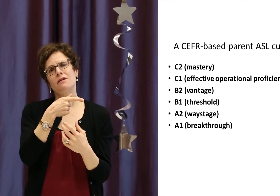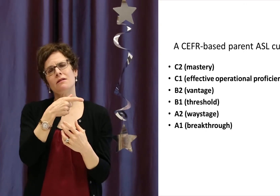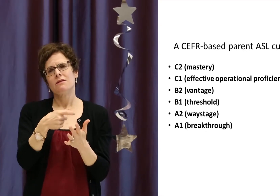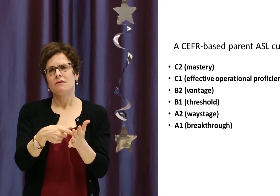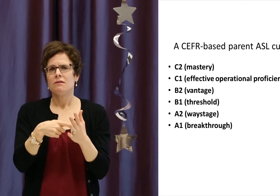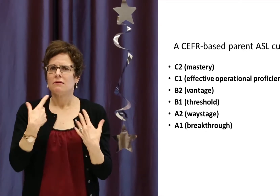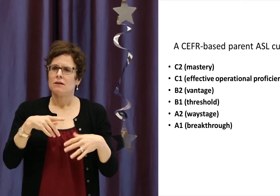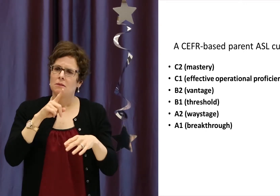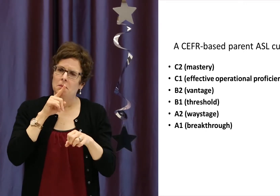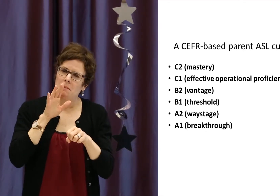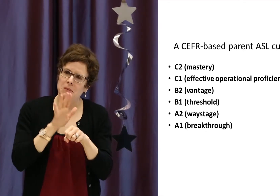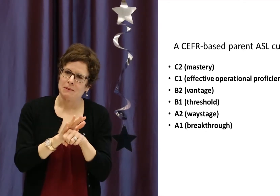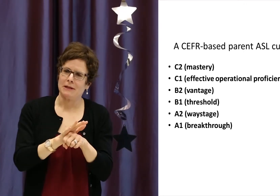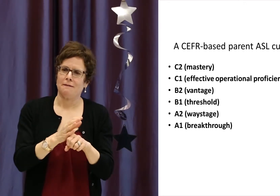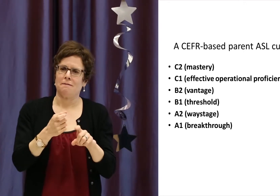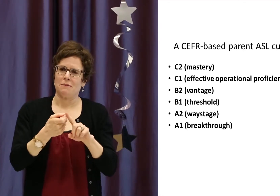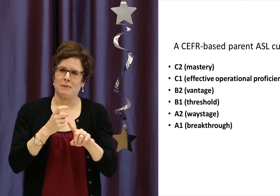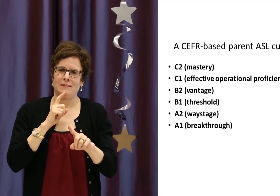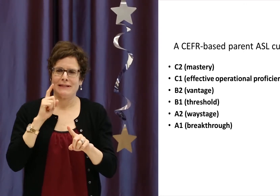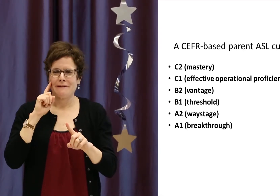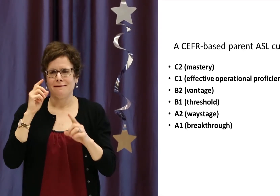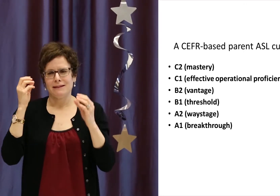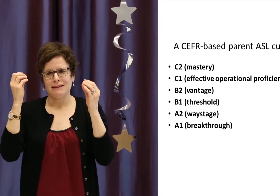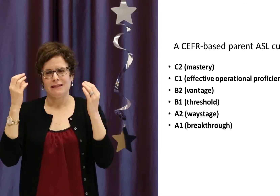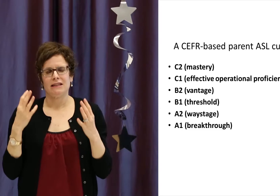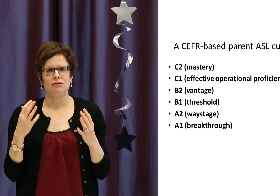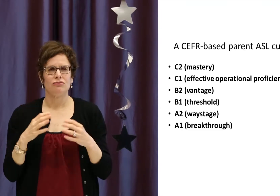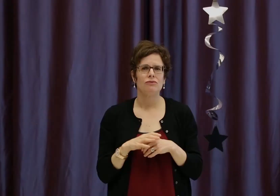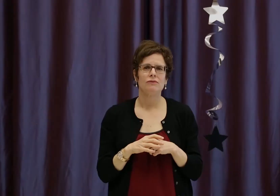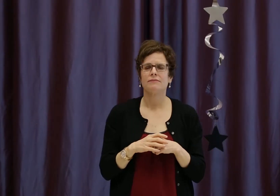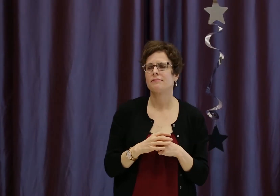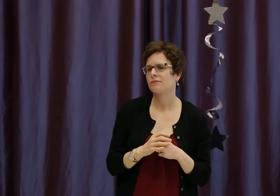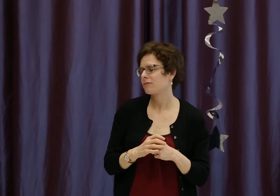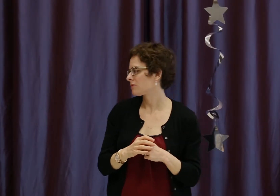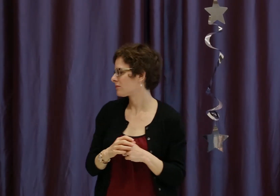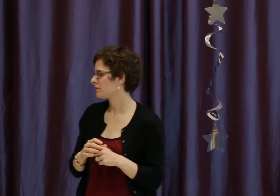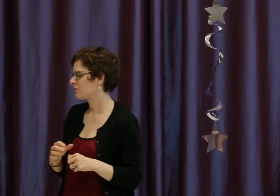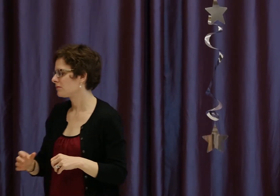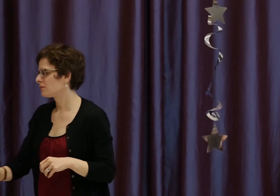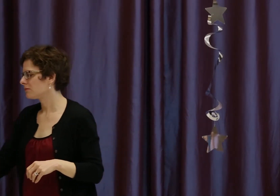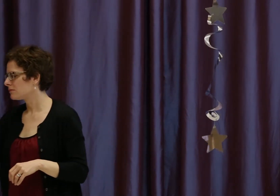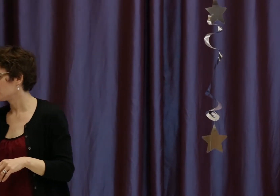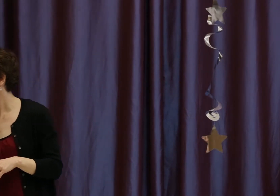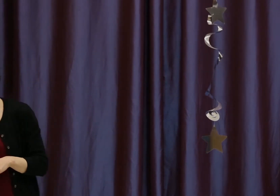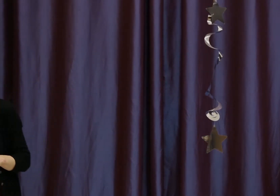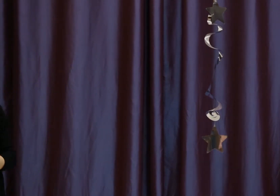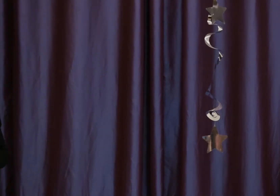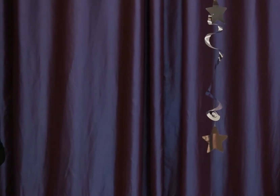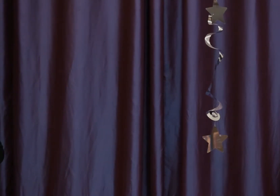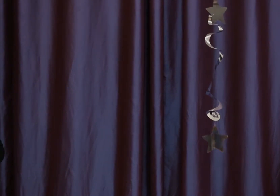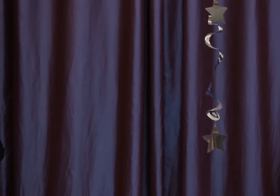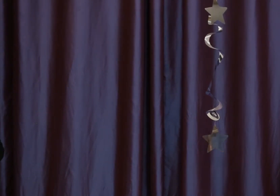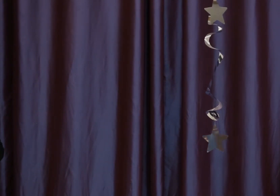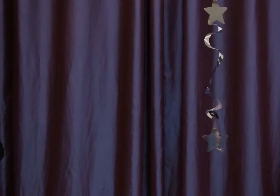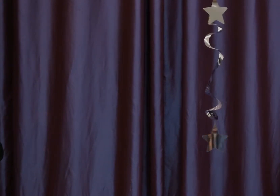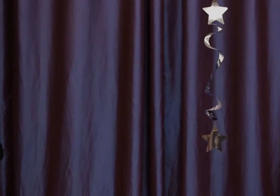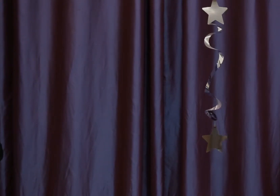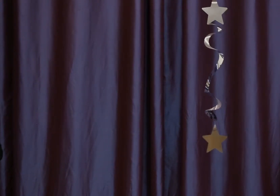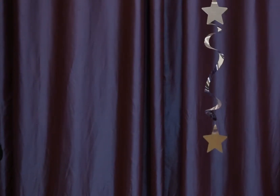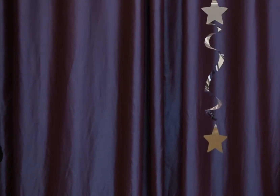find those individuals out there. We need to have that commitment from the deaf instructors that we work with to work